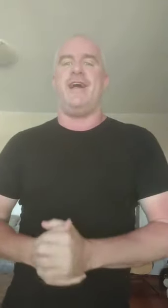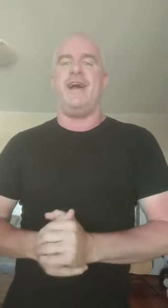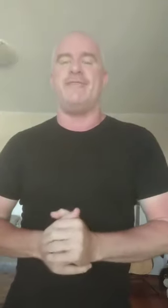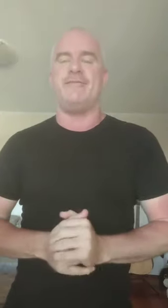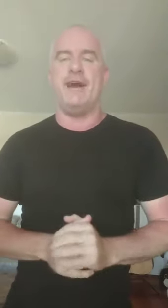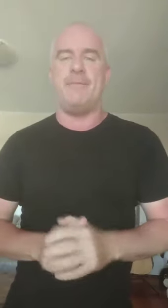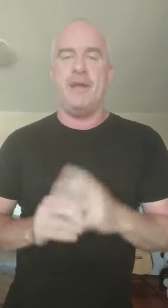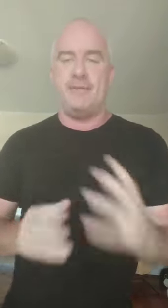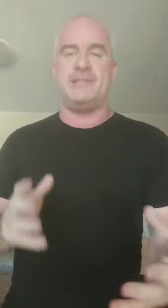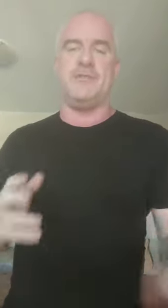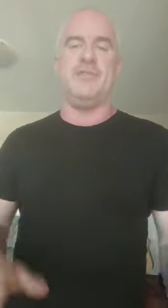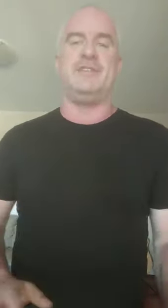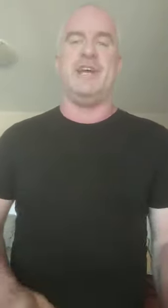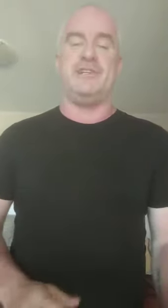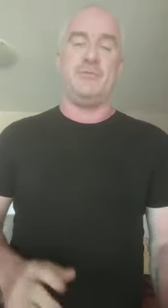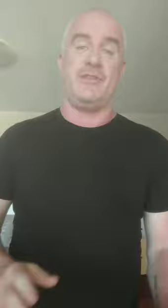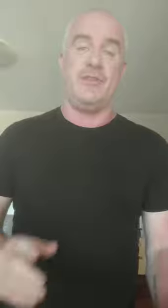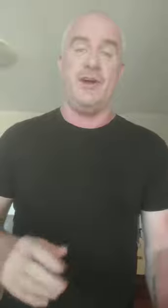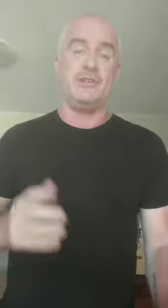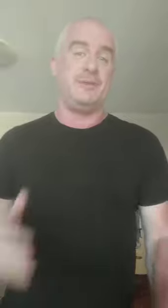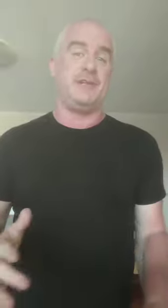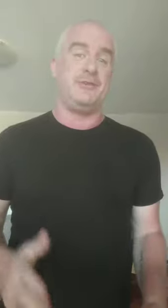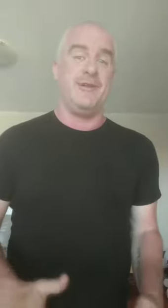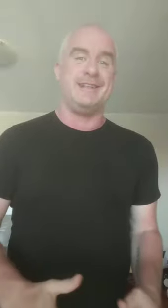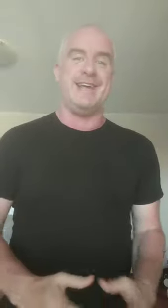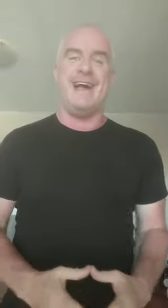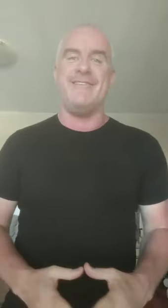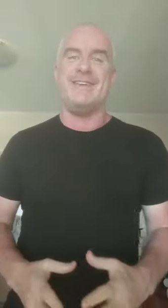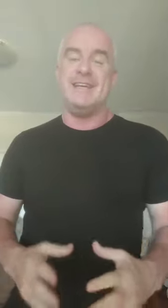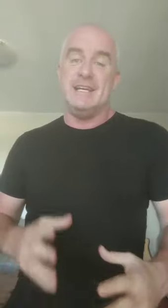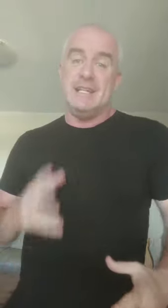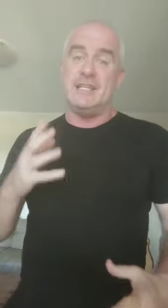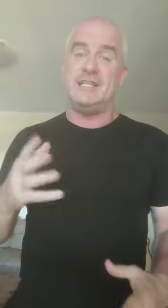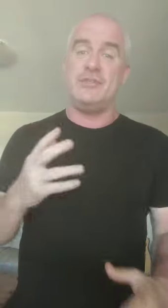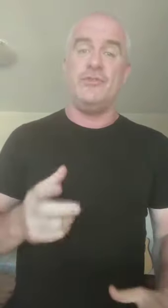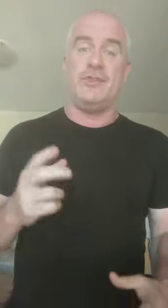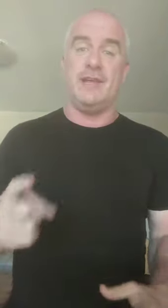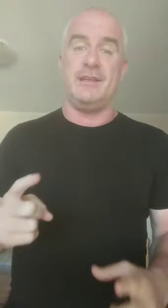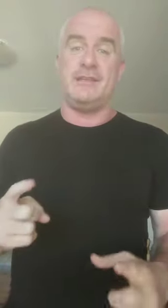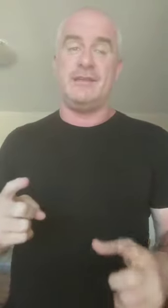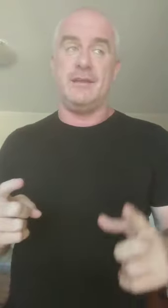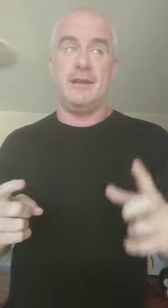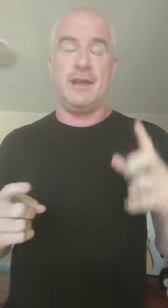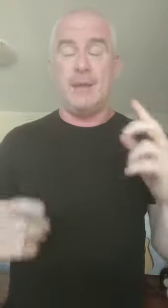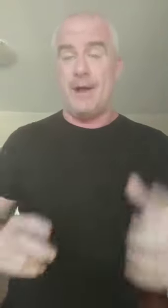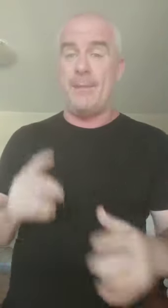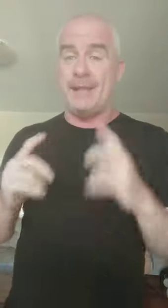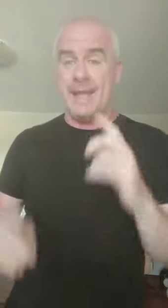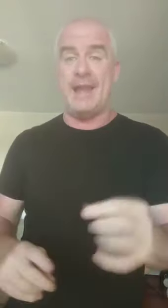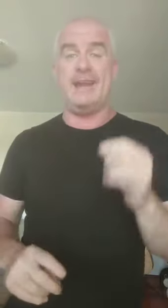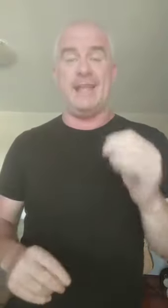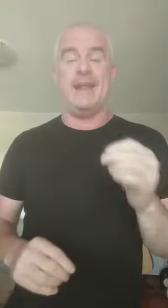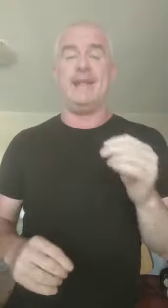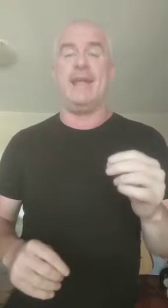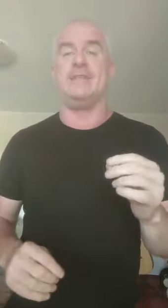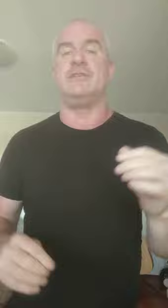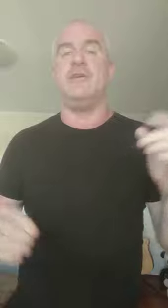I have, every single conversation with clients or potential clients I have. Like these two things come up again and again and again. So